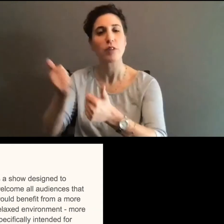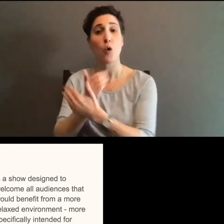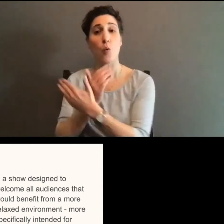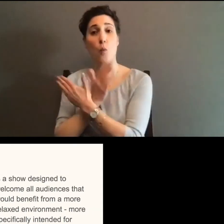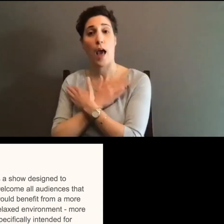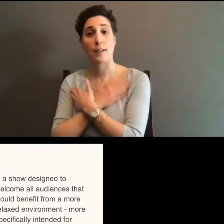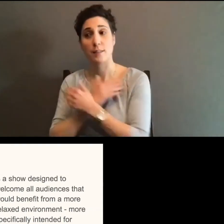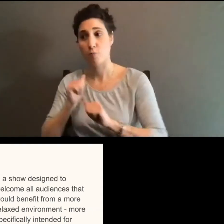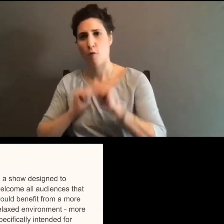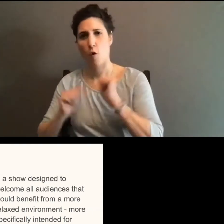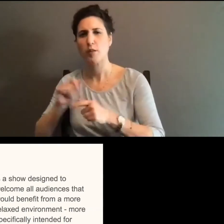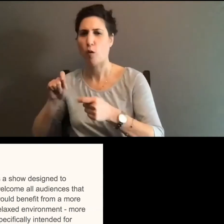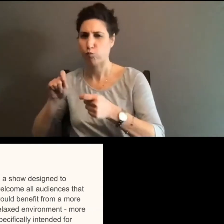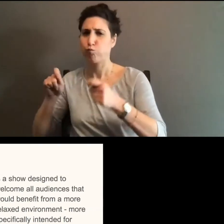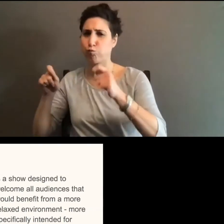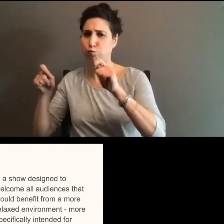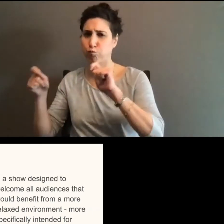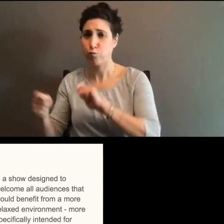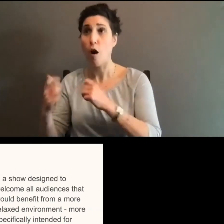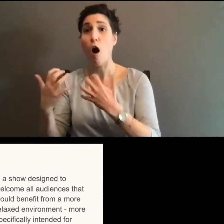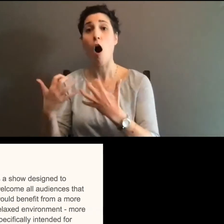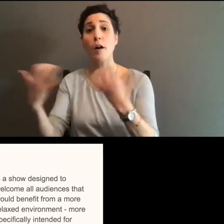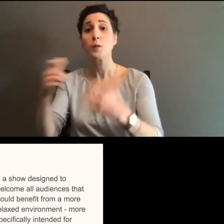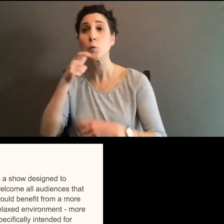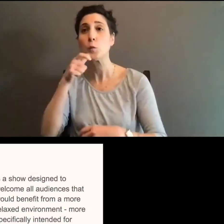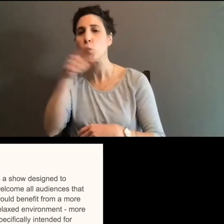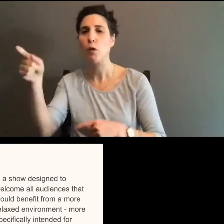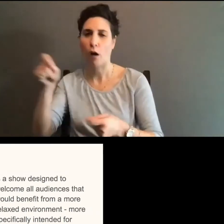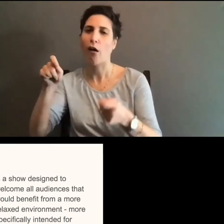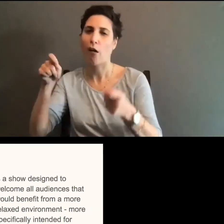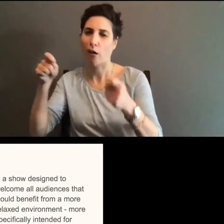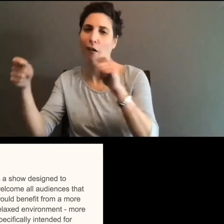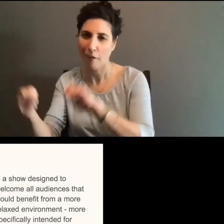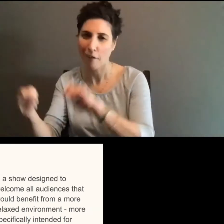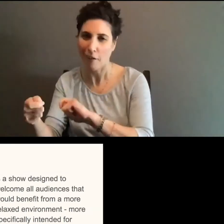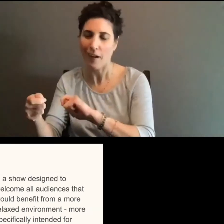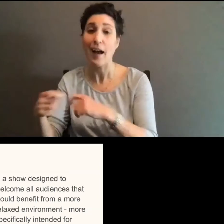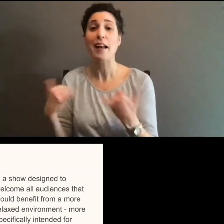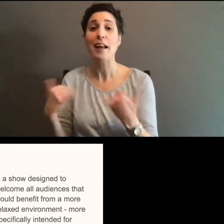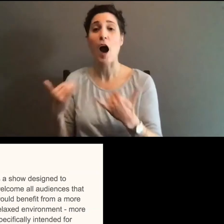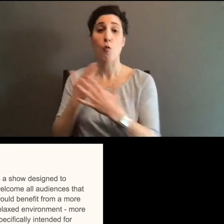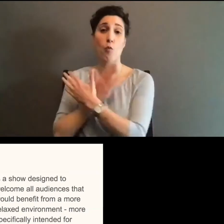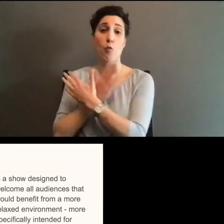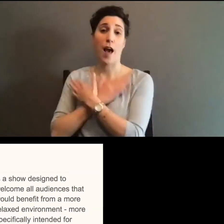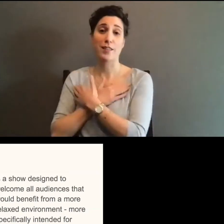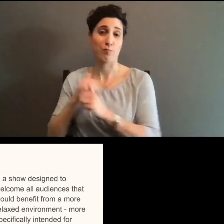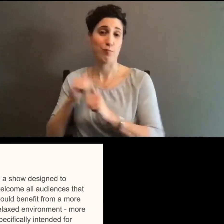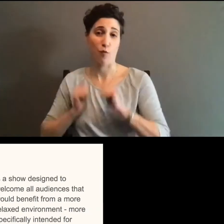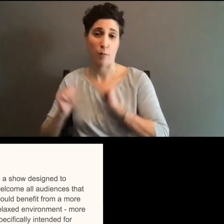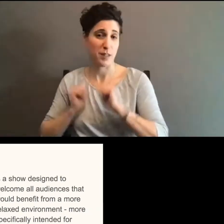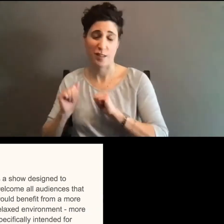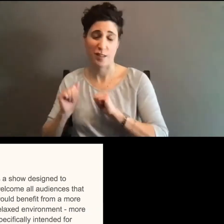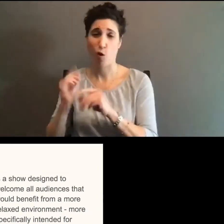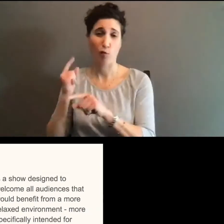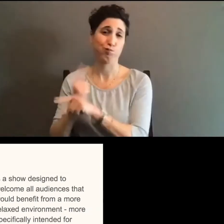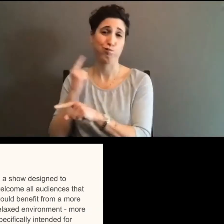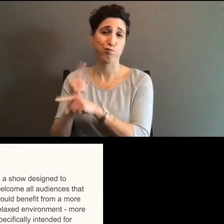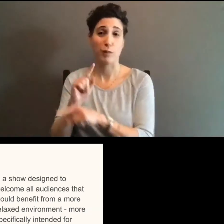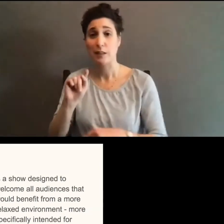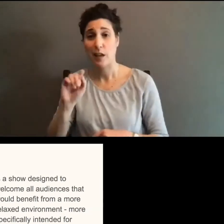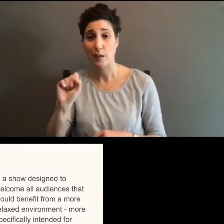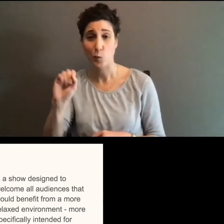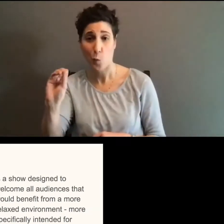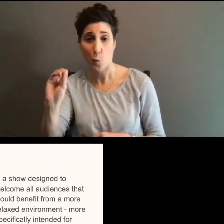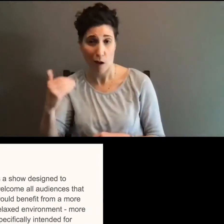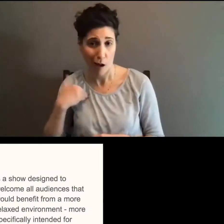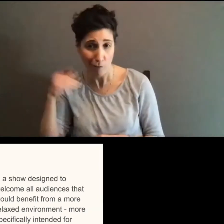lot and its audience has also changed. I mean, we are now seeing relaxed performance at the, uh, TSO at